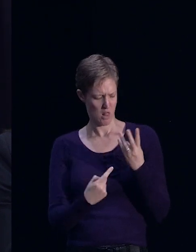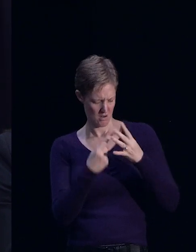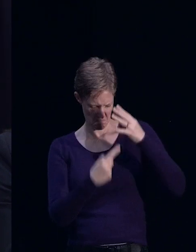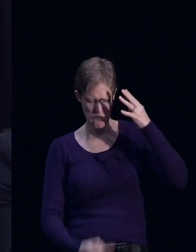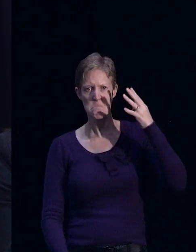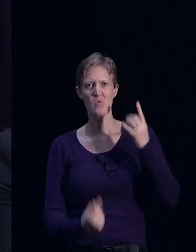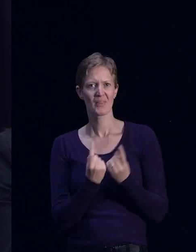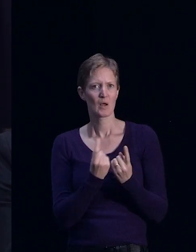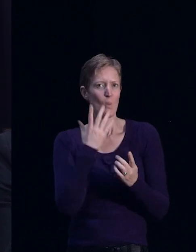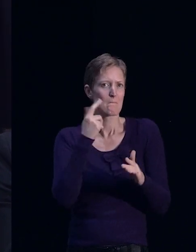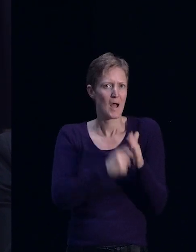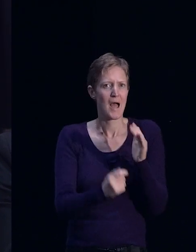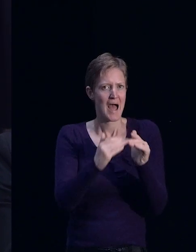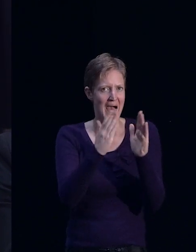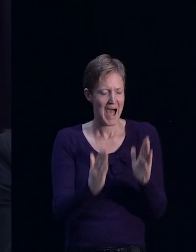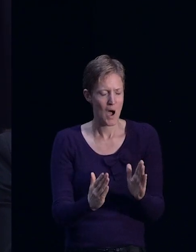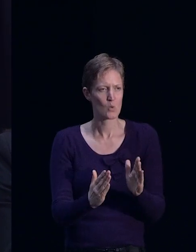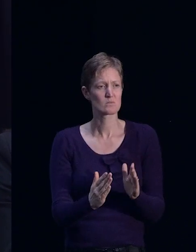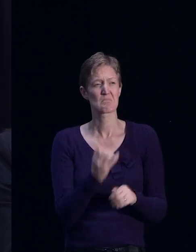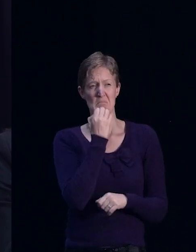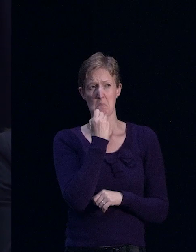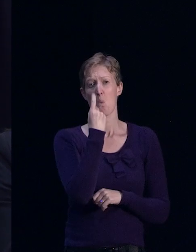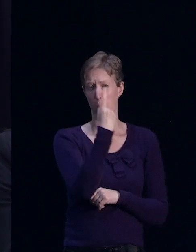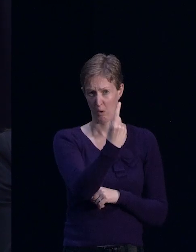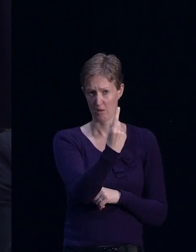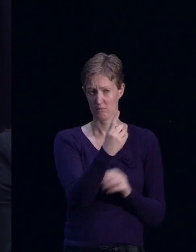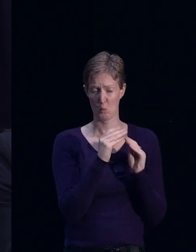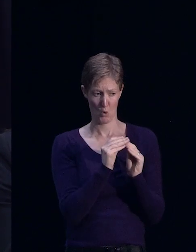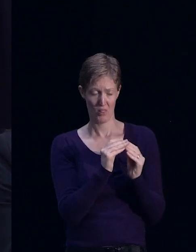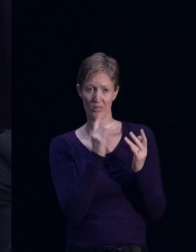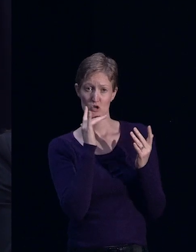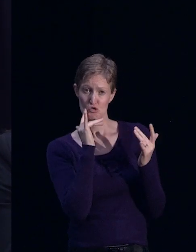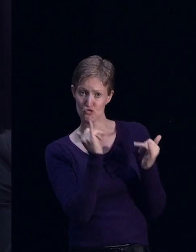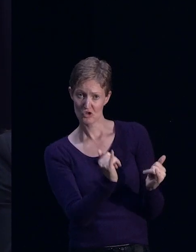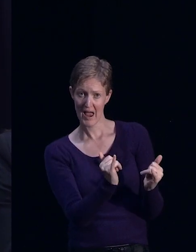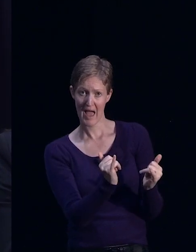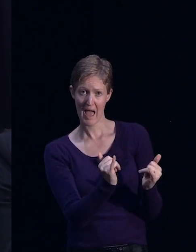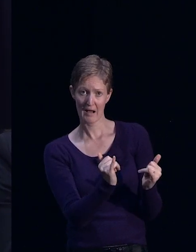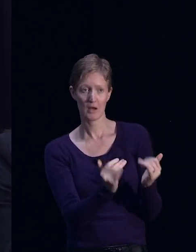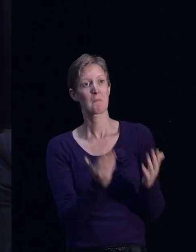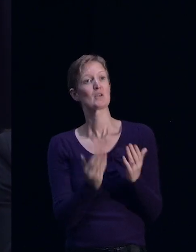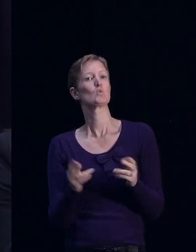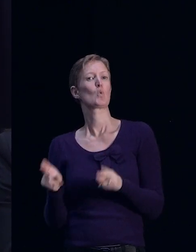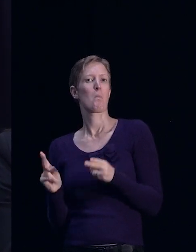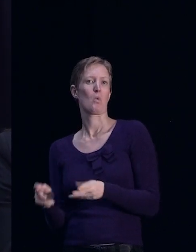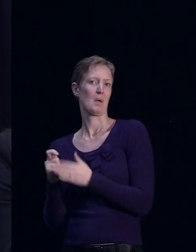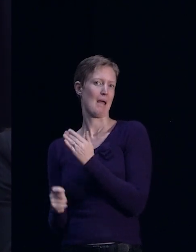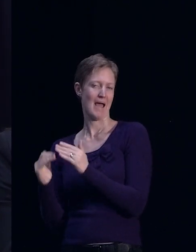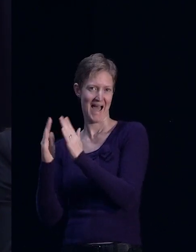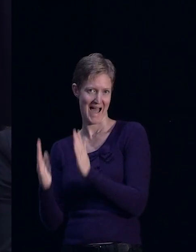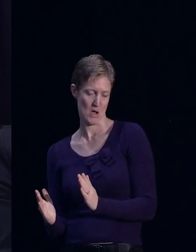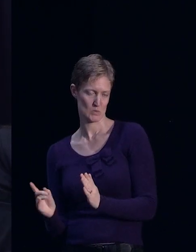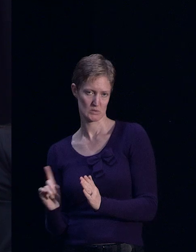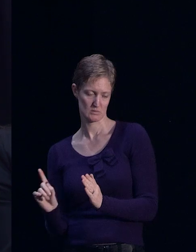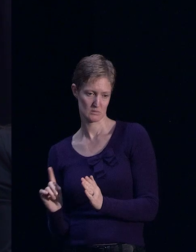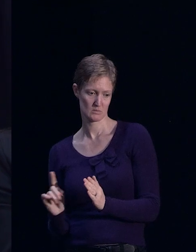of any house, but I guess the single biggest thing to check over and above a normal house purchase in this Christchurch environment at the moment